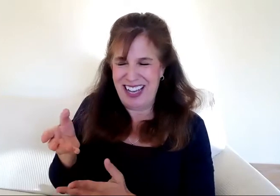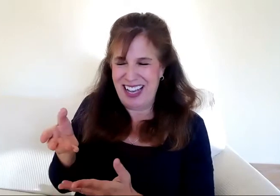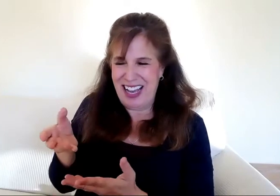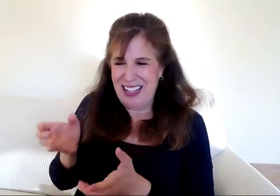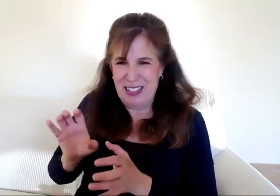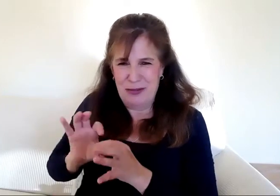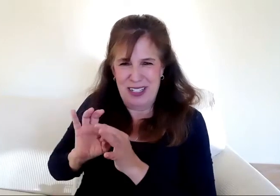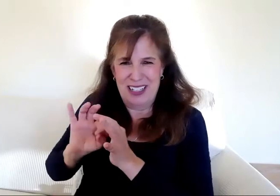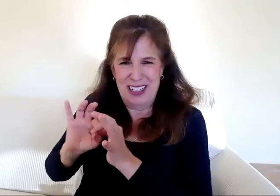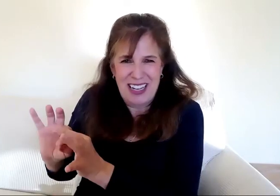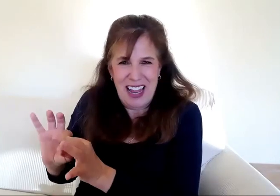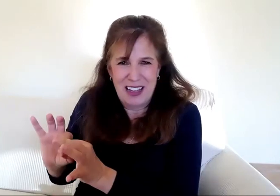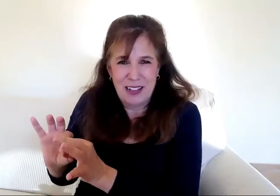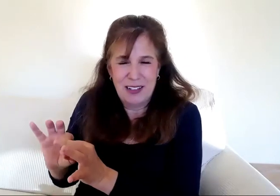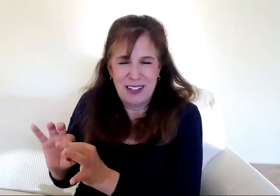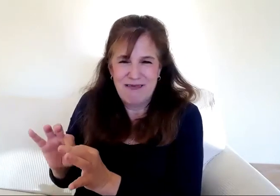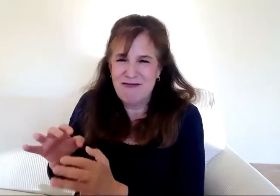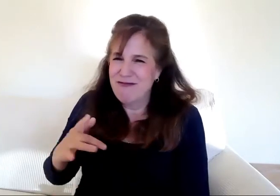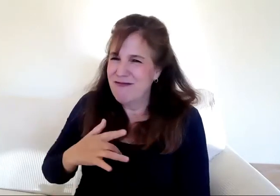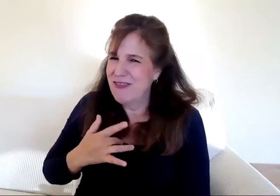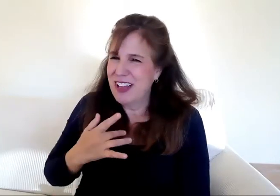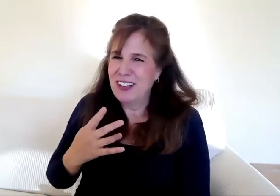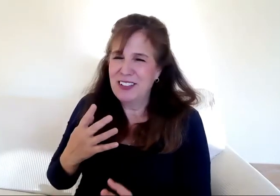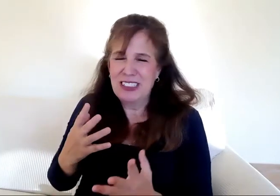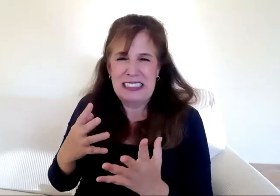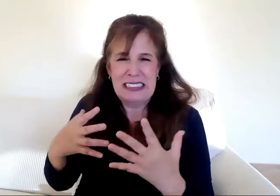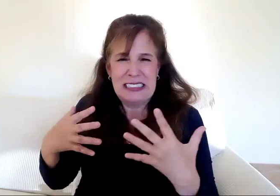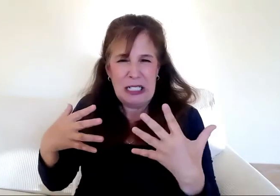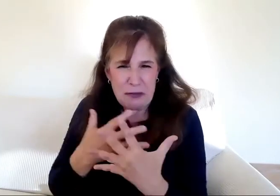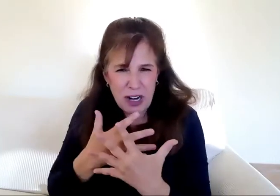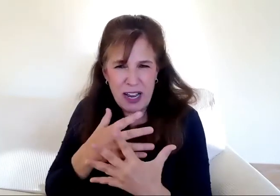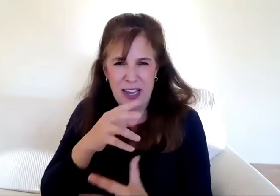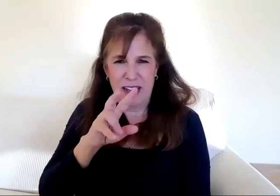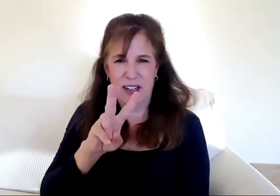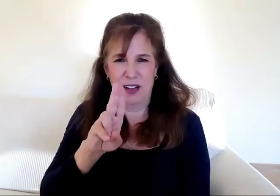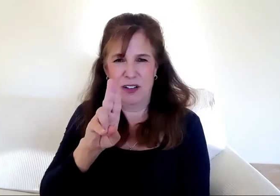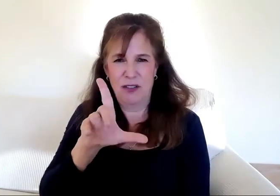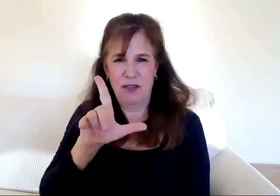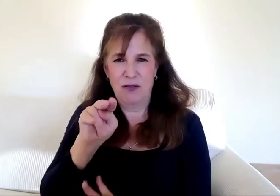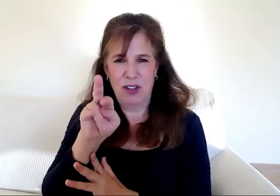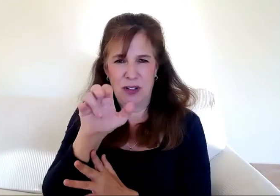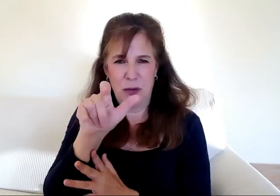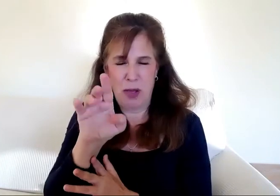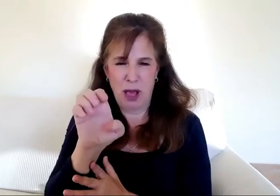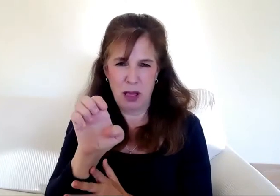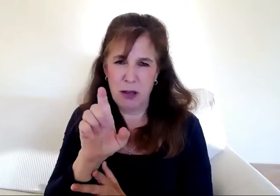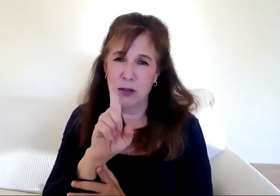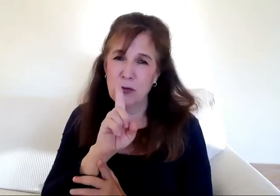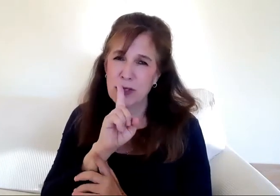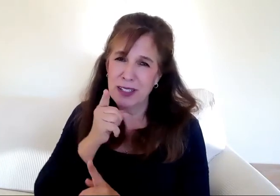short story. So before I go to To Be Continued, I'll leave you with a little gem.